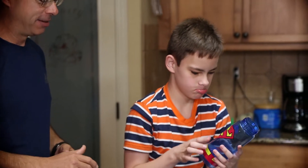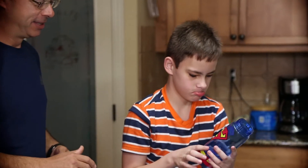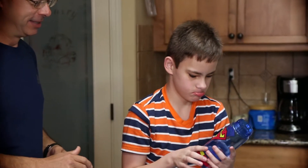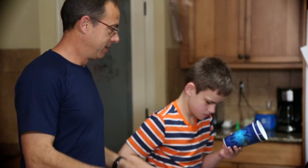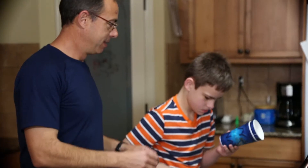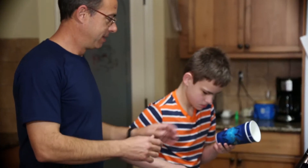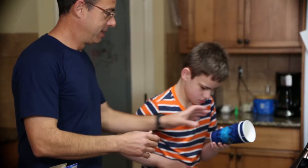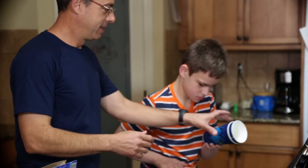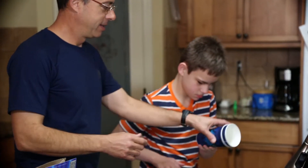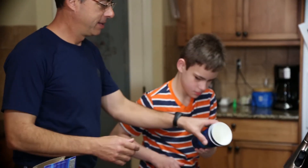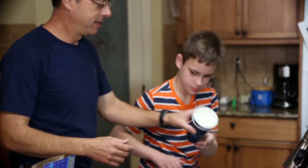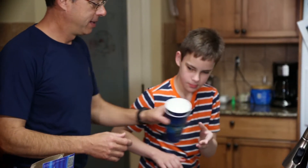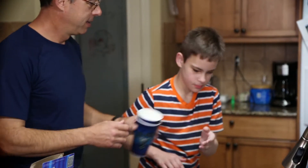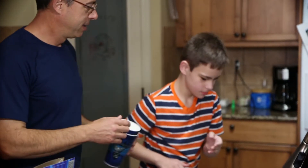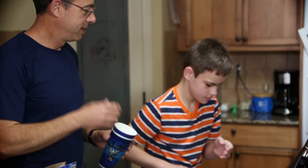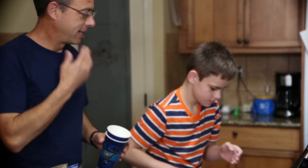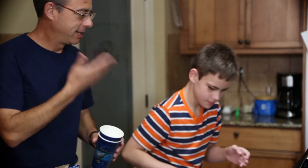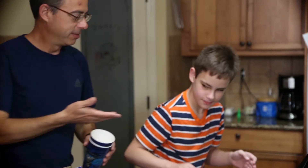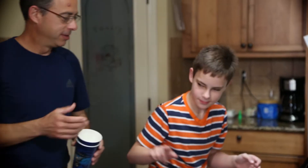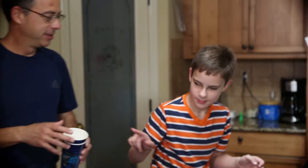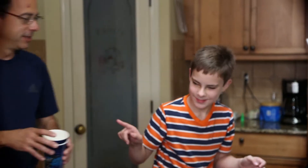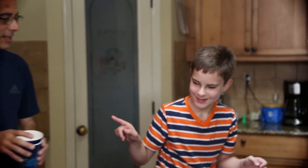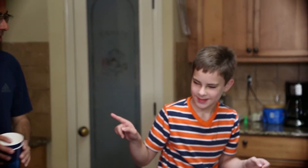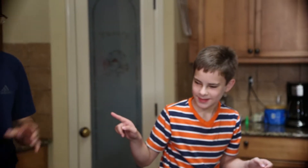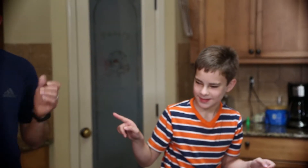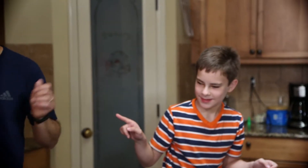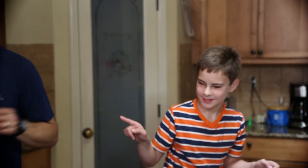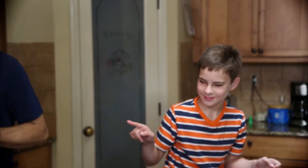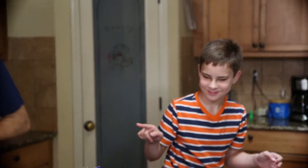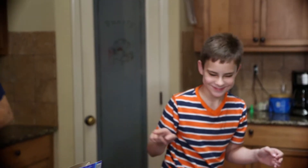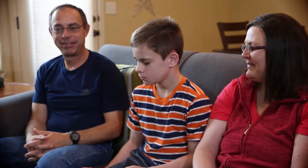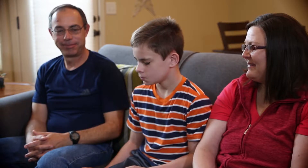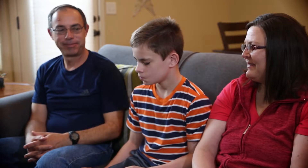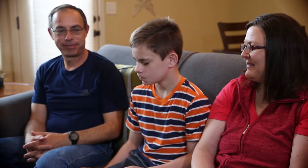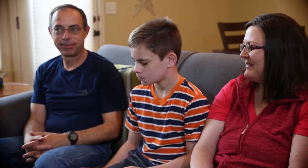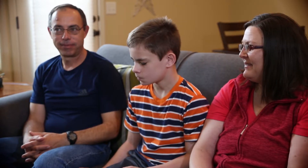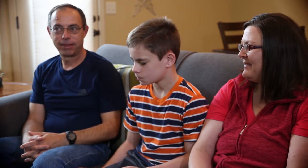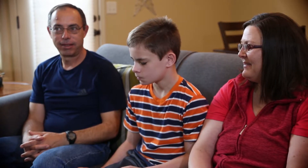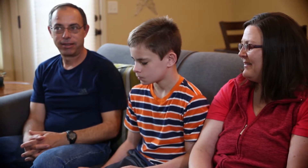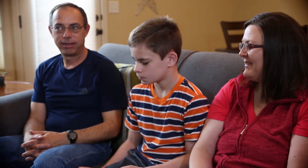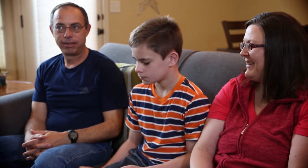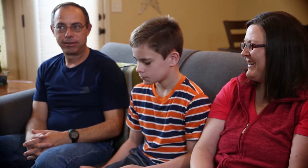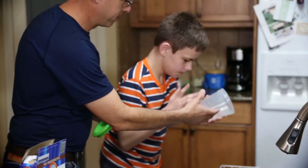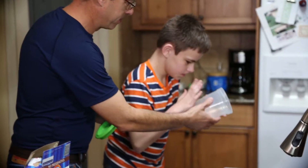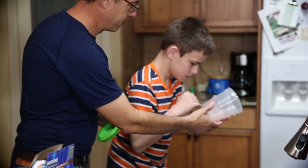when he's told no, so instead. He can tell you what's on his mind now, right? Right. So maybe sometimes you're wishing he didn't know sign. Right.